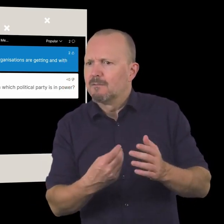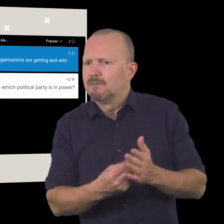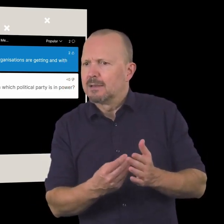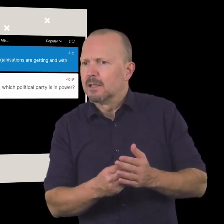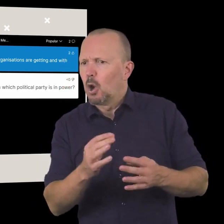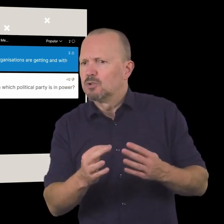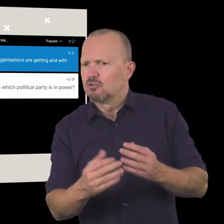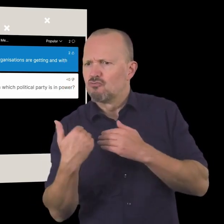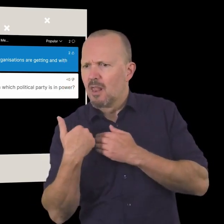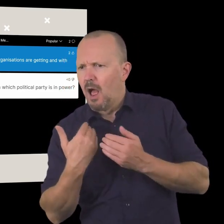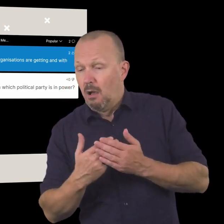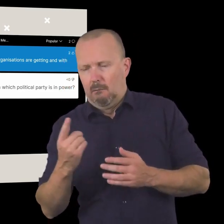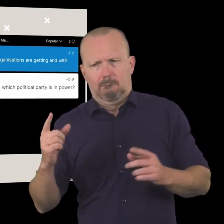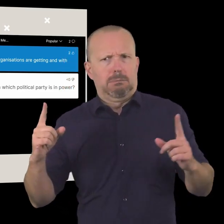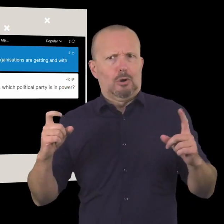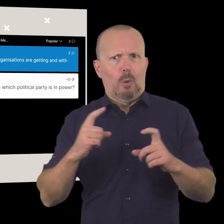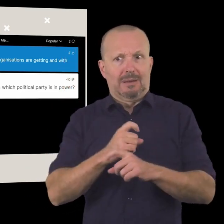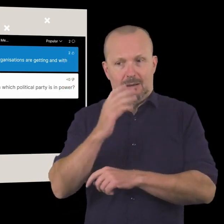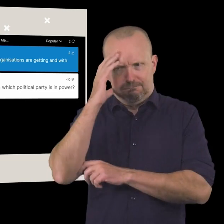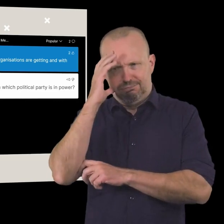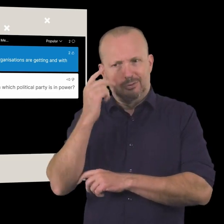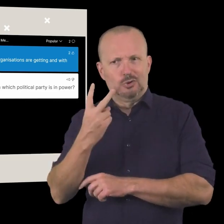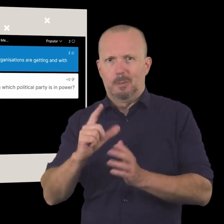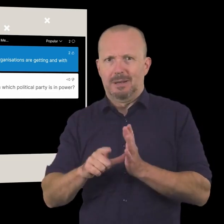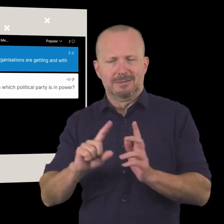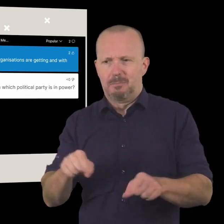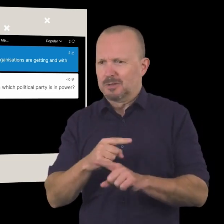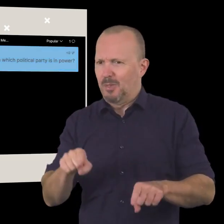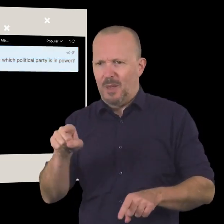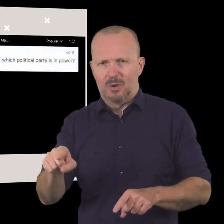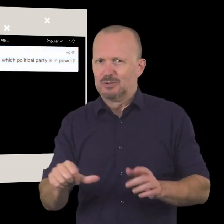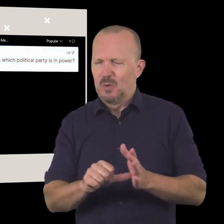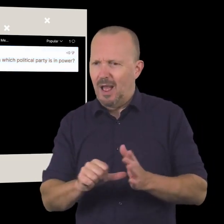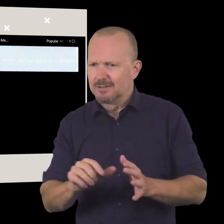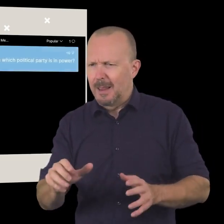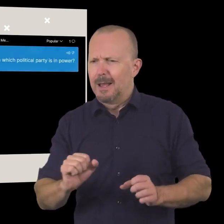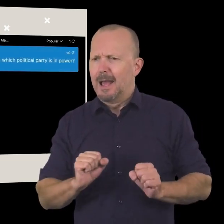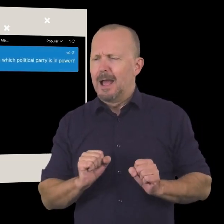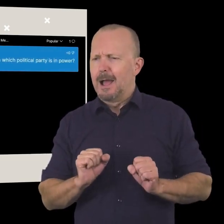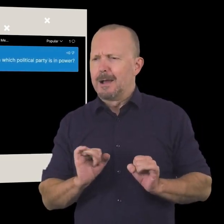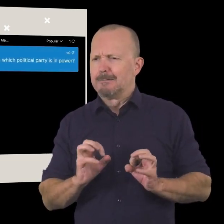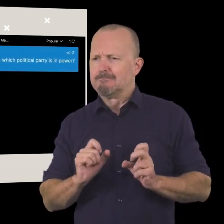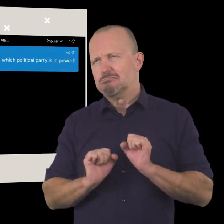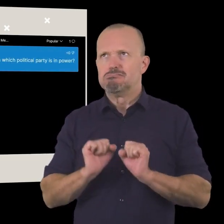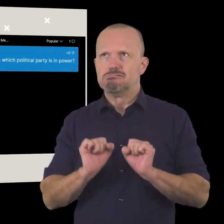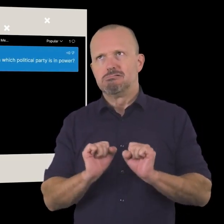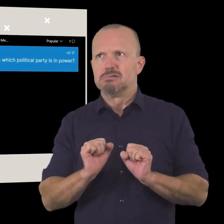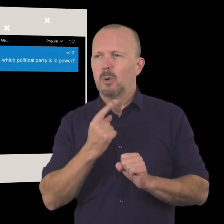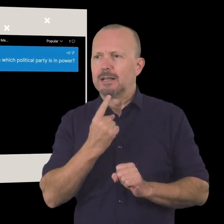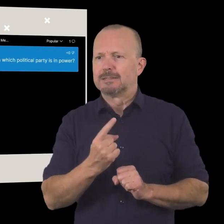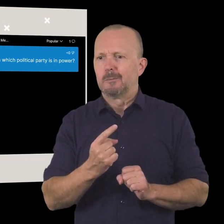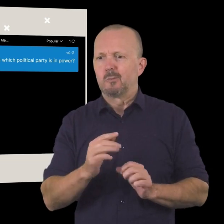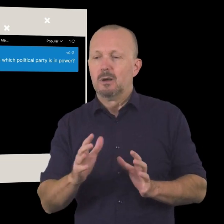funding options reliant oh crikey dickens this is a question bigger than the two minutes that we have remaining uh